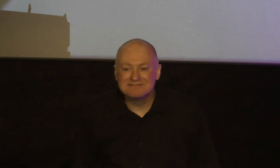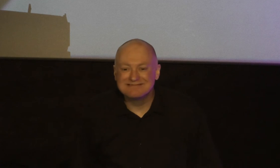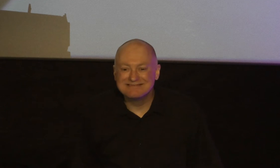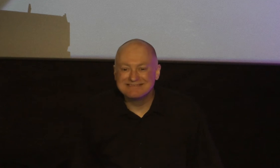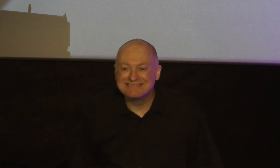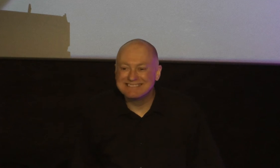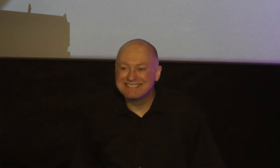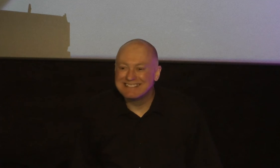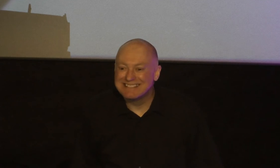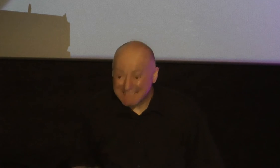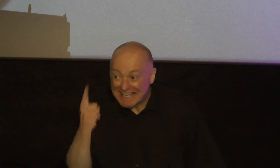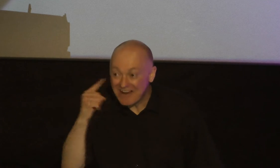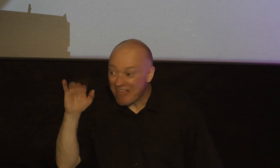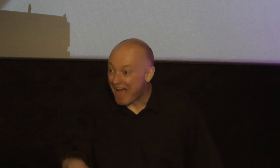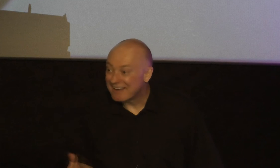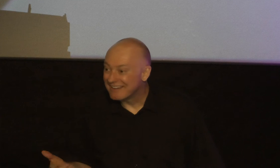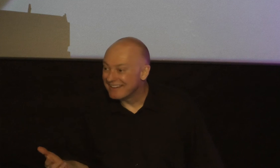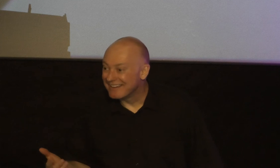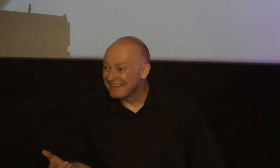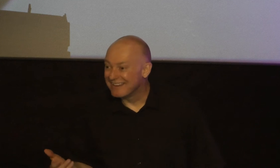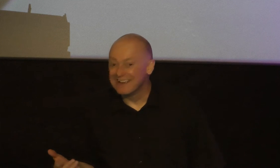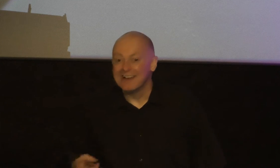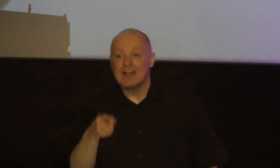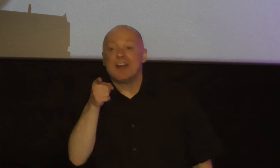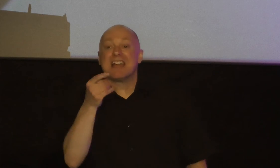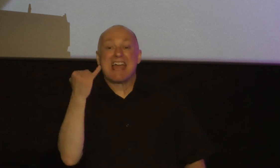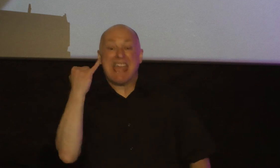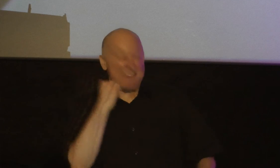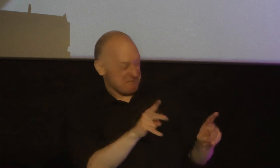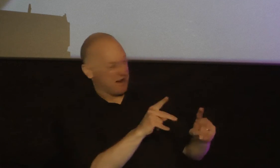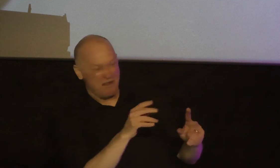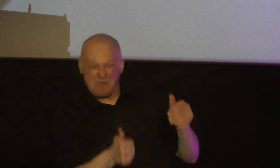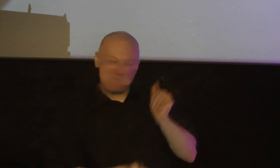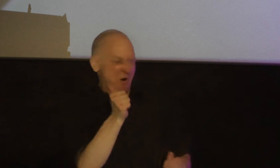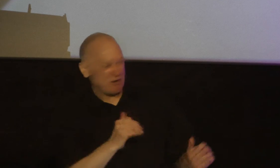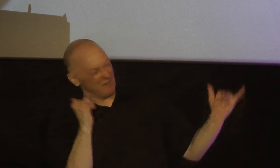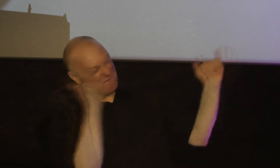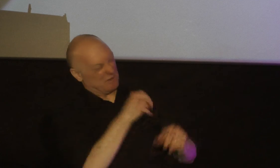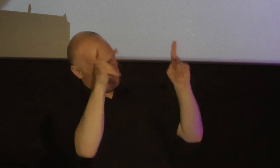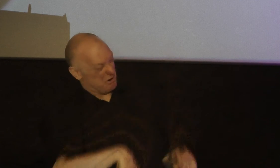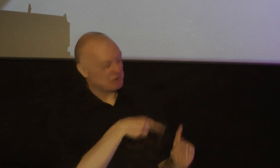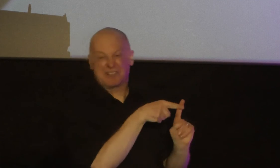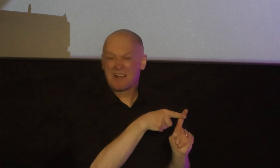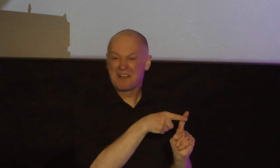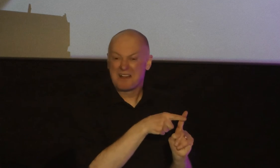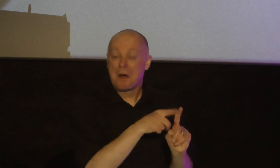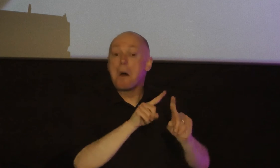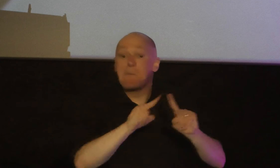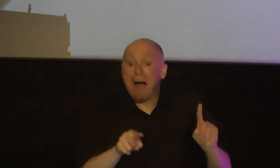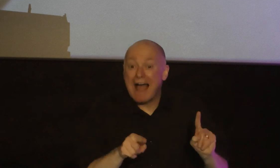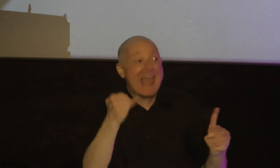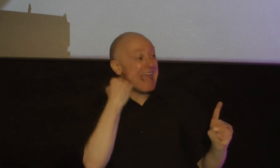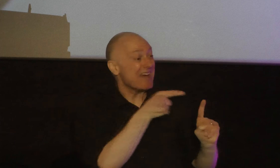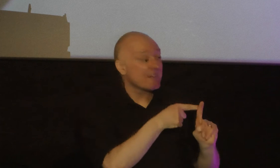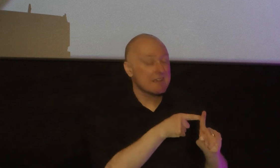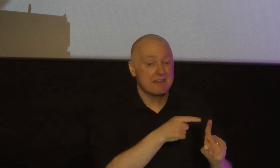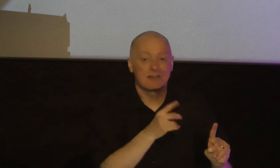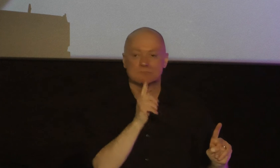did you hear that you could be the most foolish person on the planet and god's word said even a fool who keeps